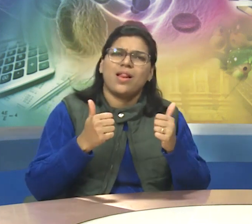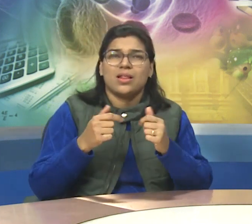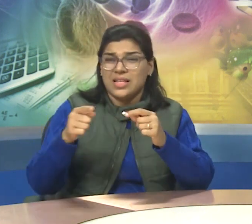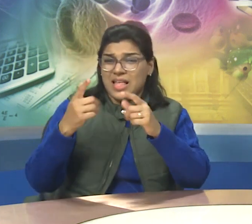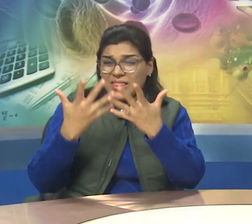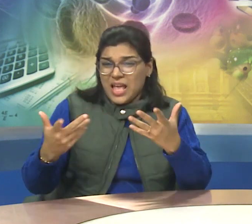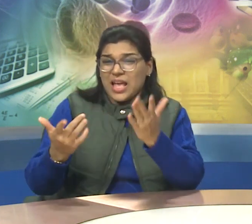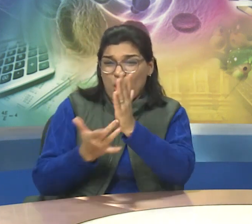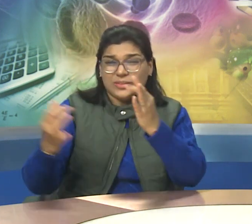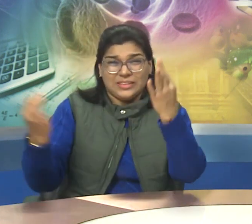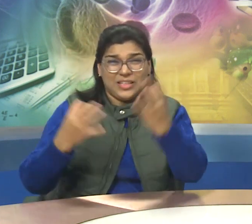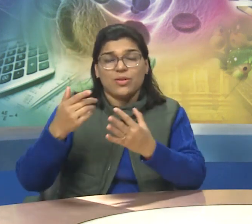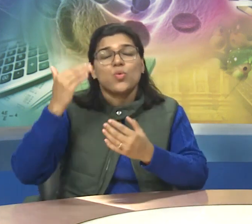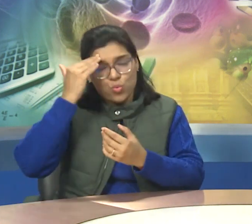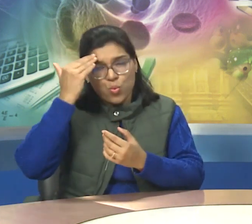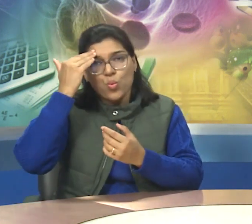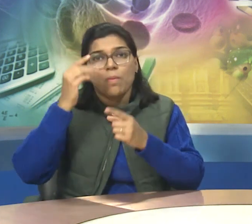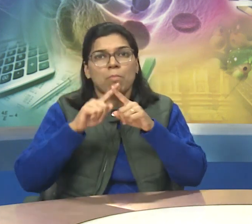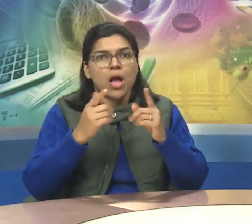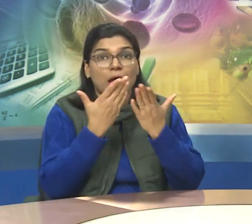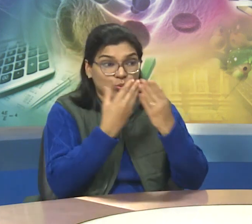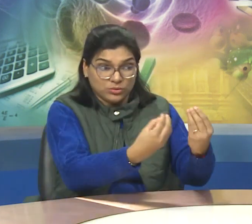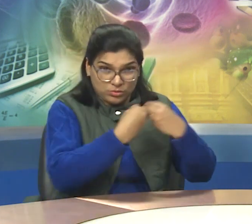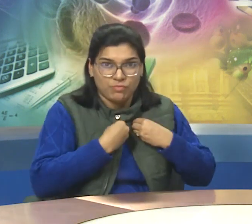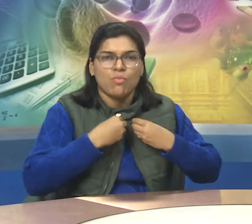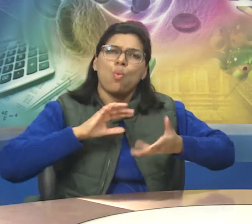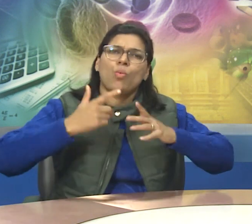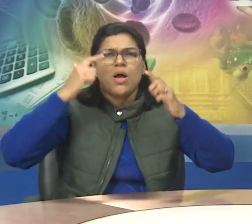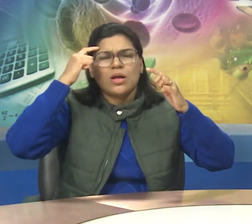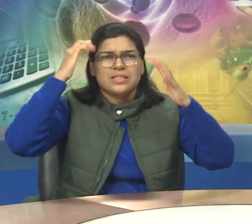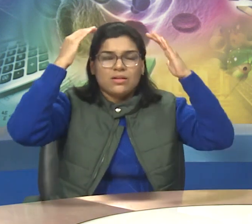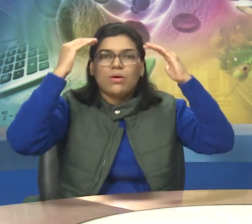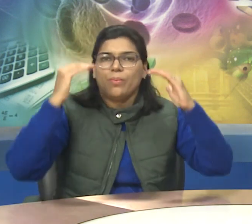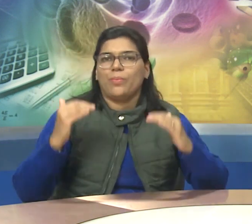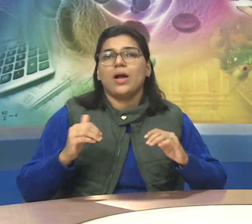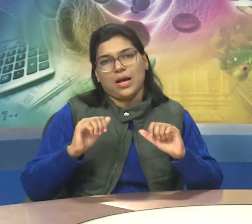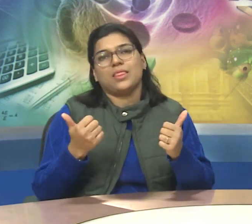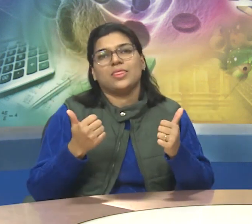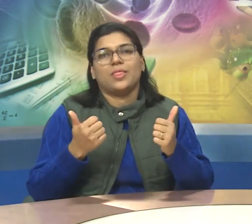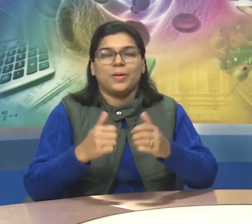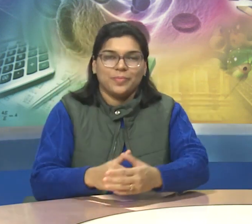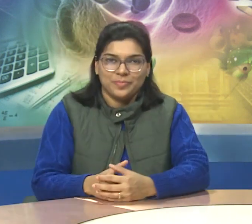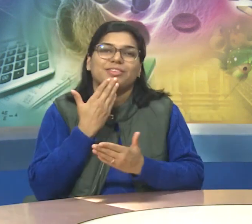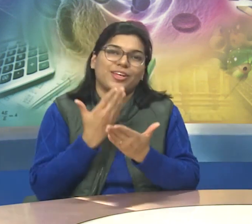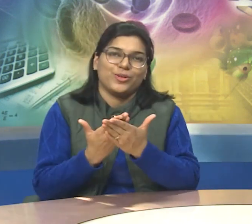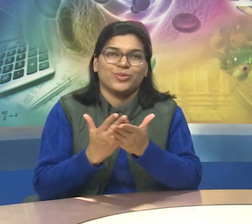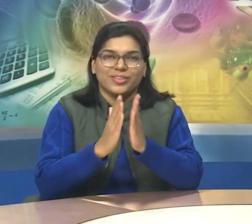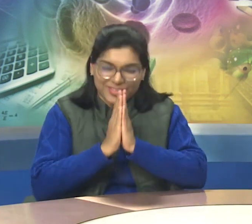and enable us to lead a life. Thank you so